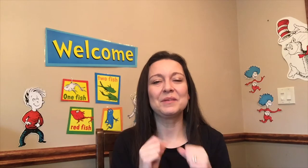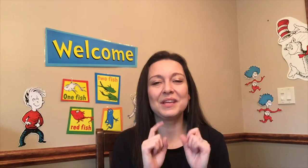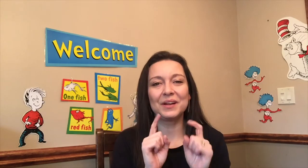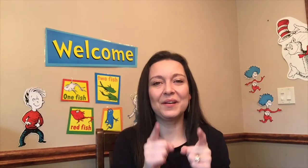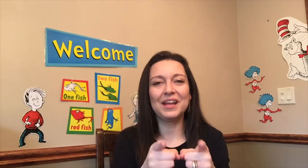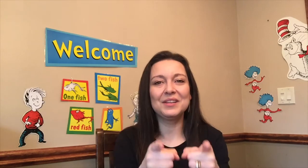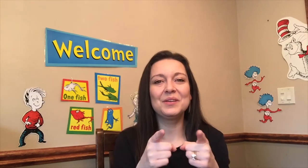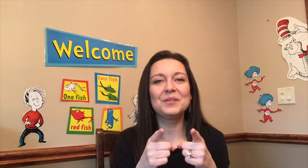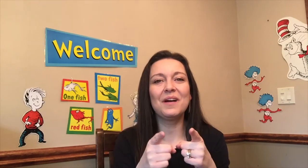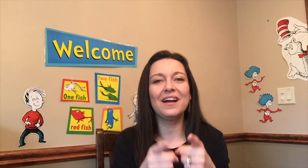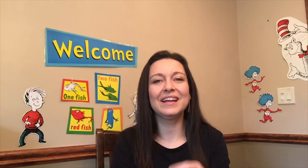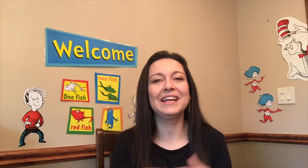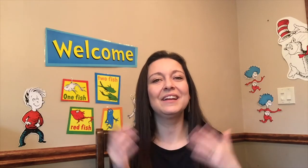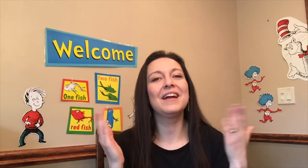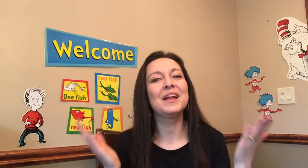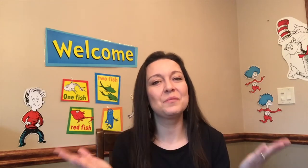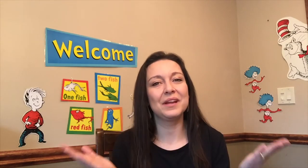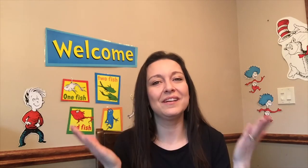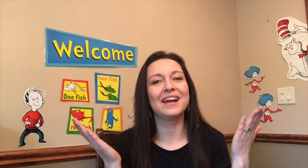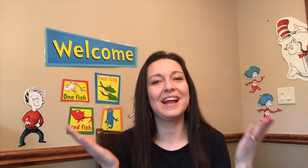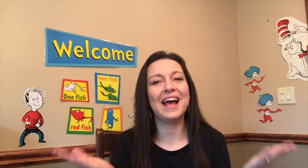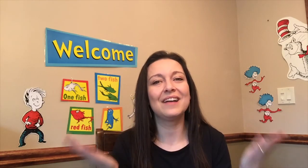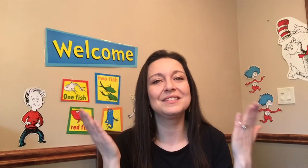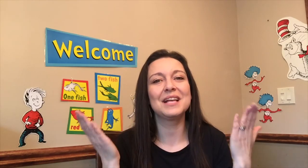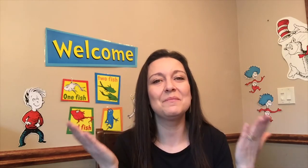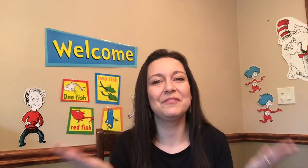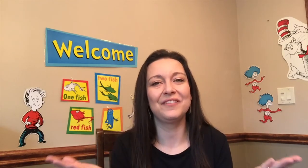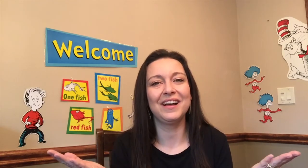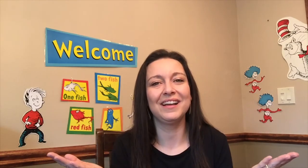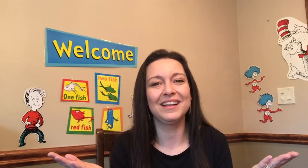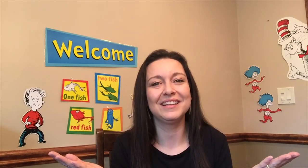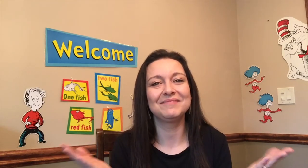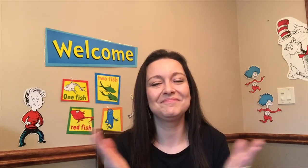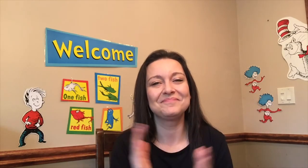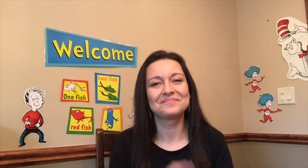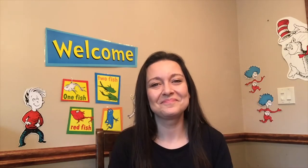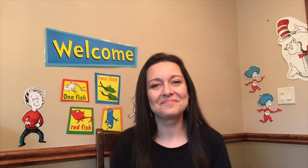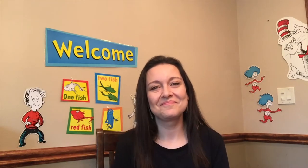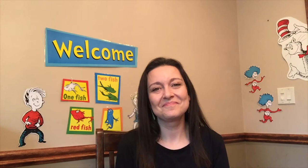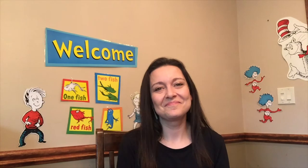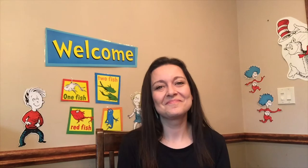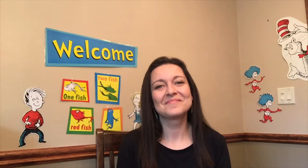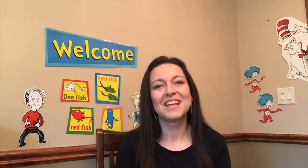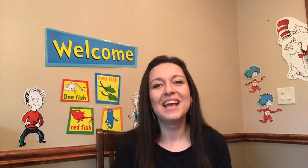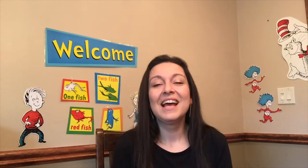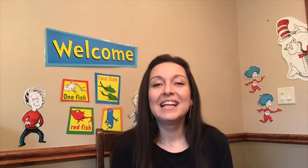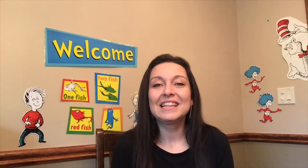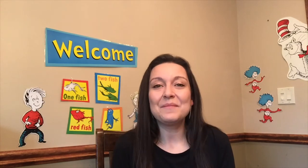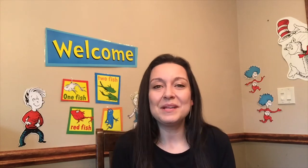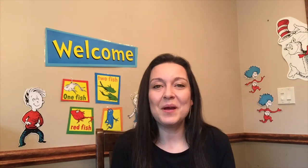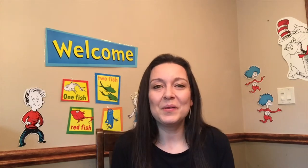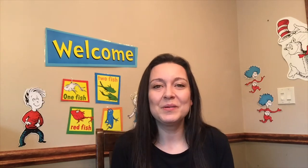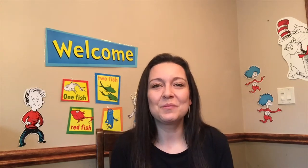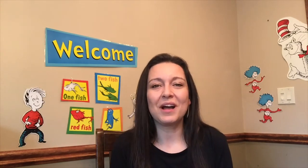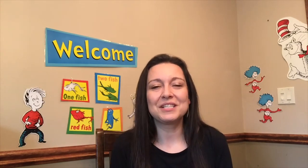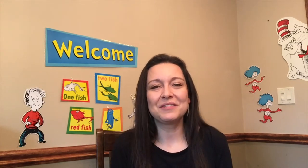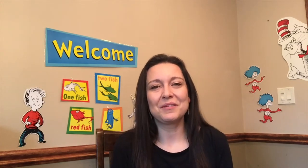here and you are here and we're gonna have some fun let me know who's watching from